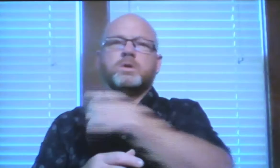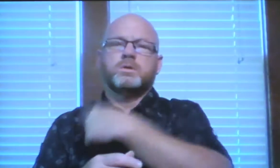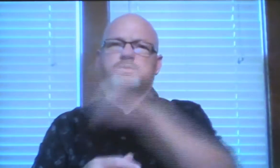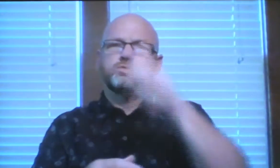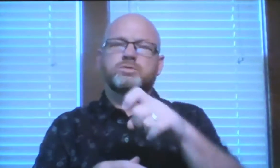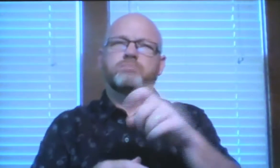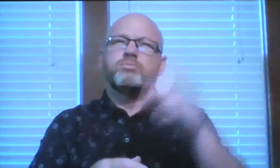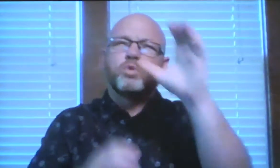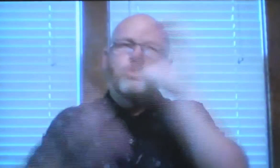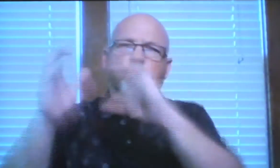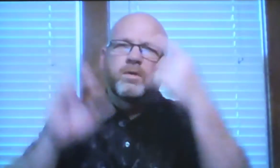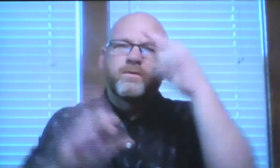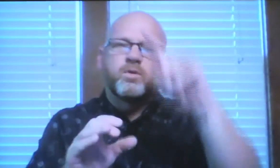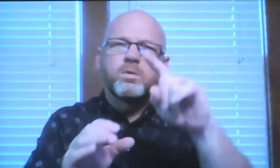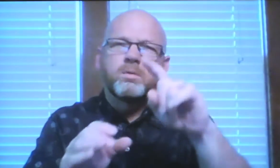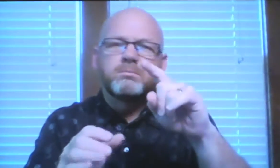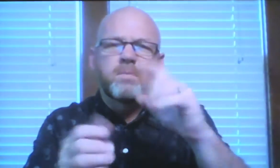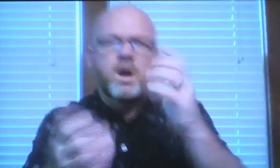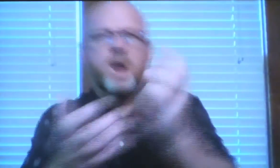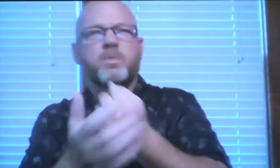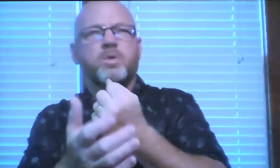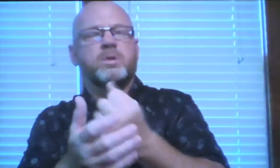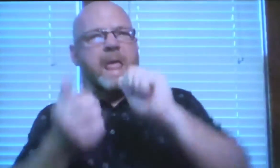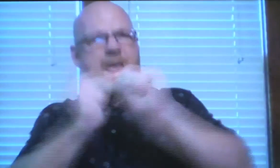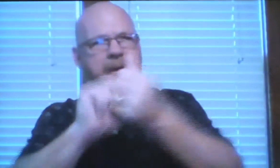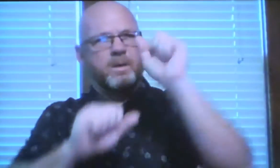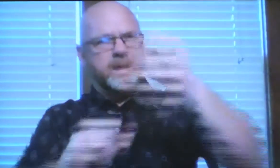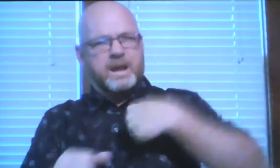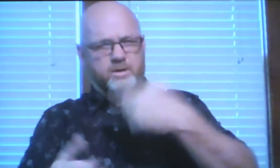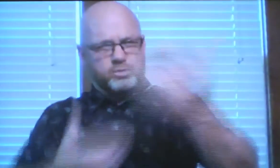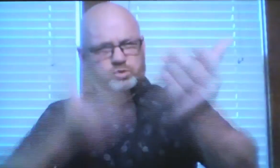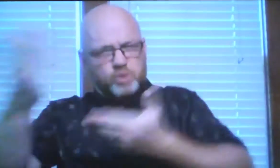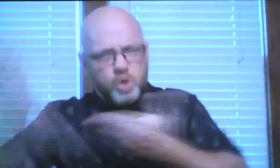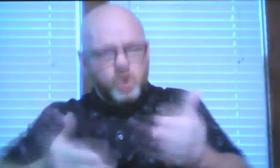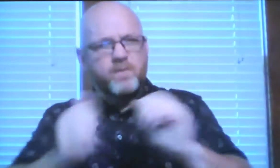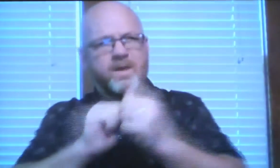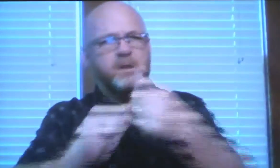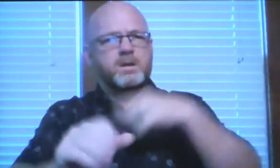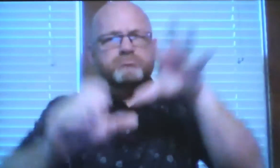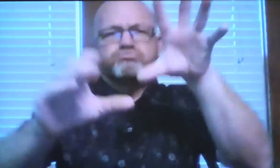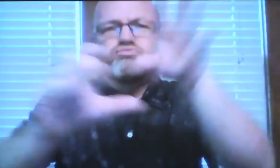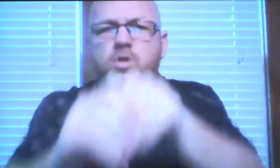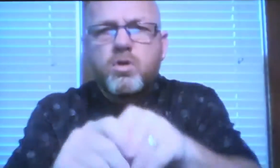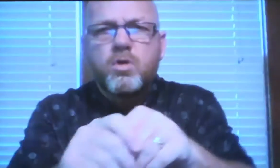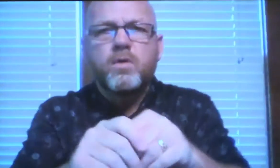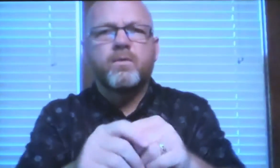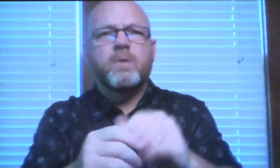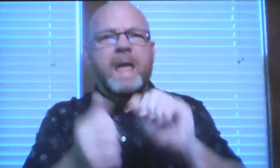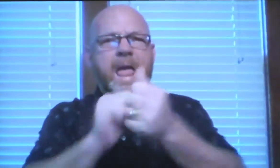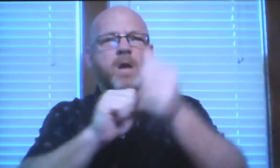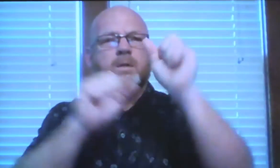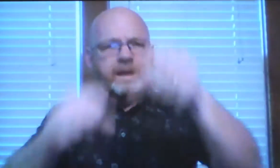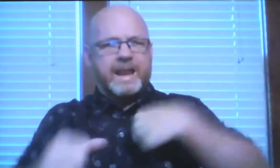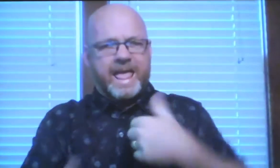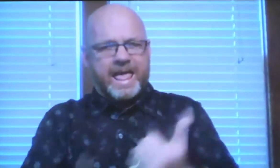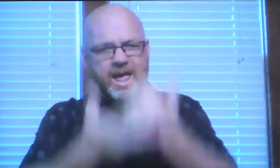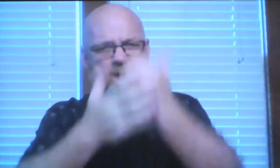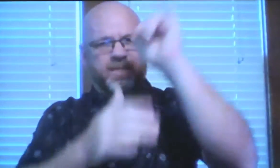that's a mistake we need to look for opportunities how can you serve how can we be involved